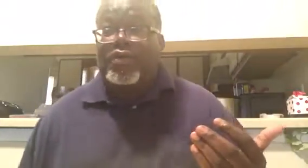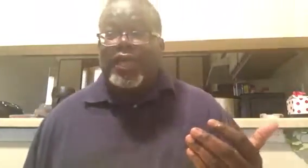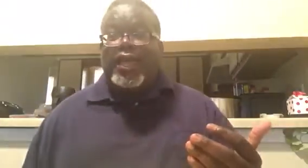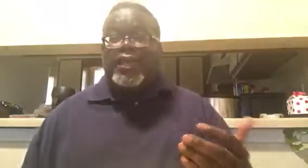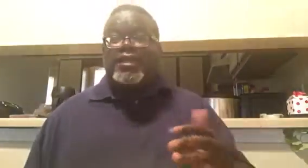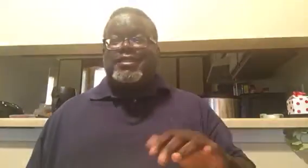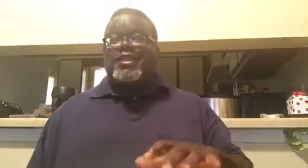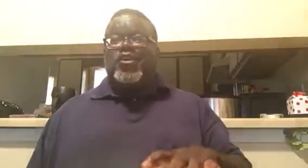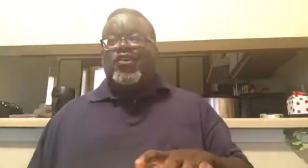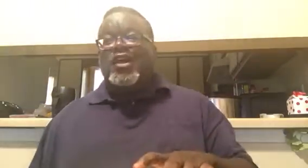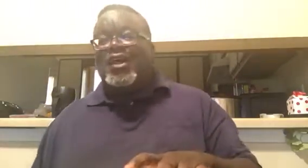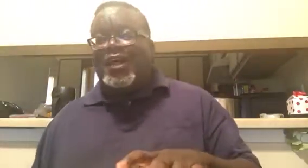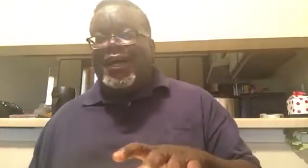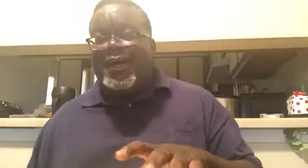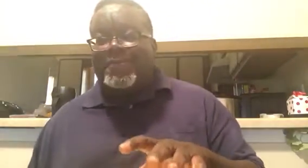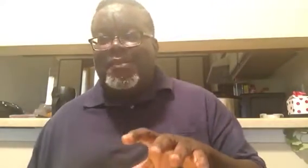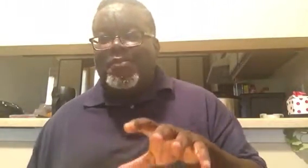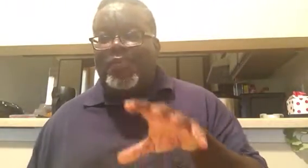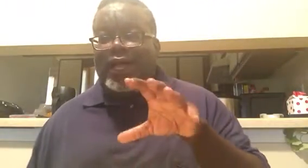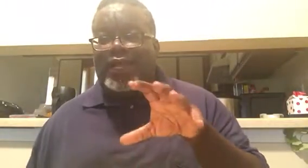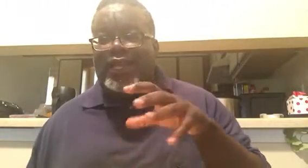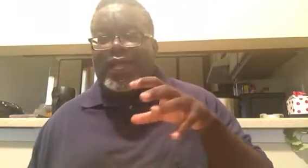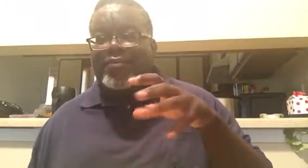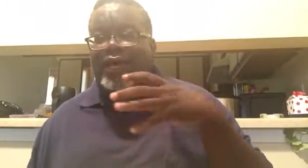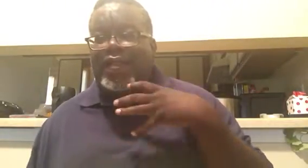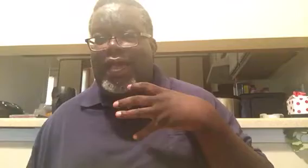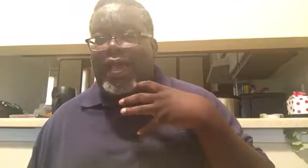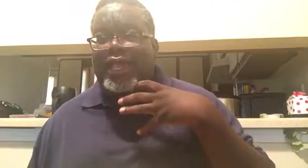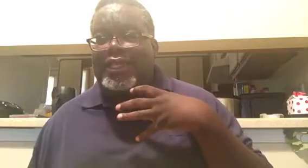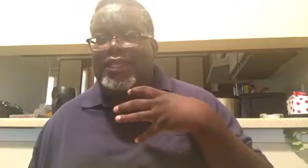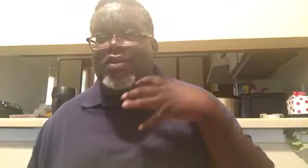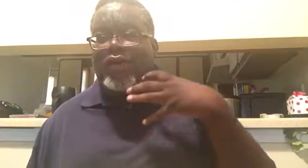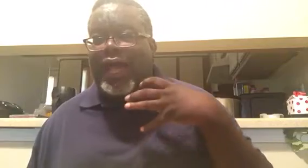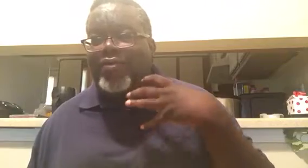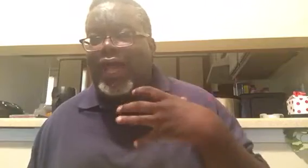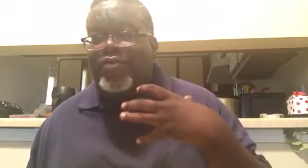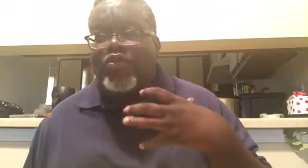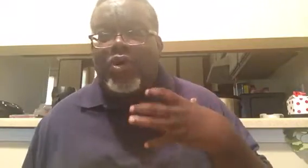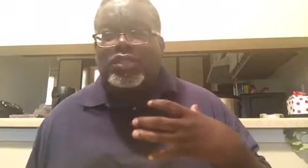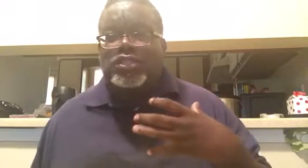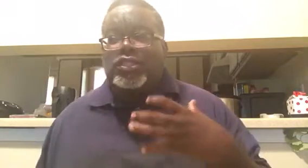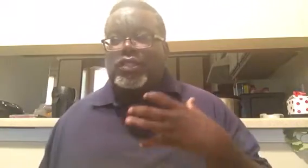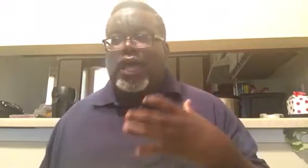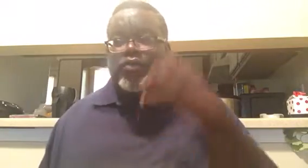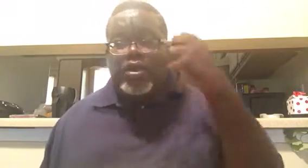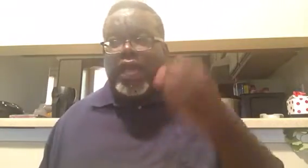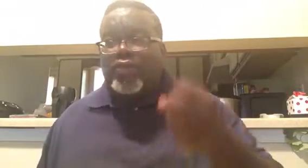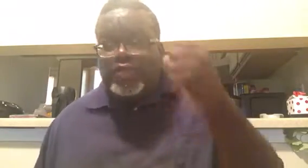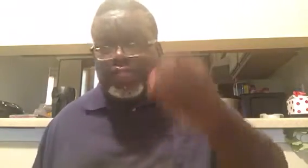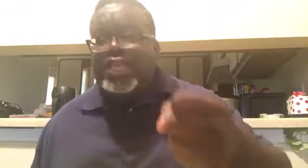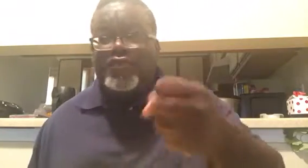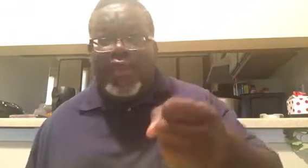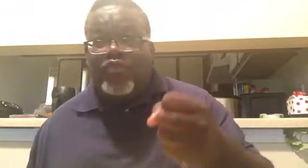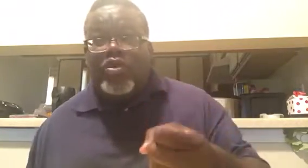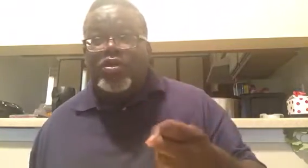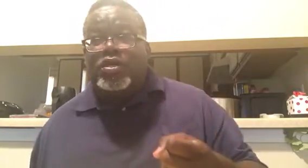Okay. So, uh, but, but I, you know, I, I want, I want, I received that word